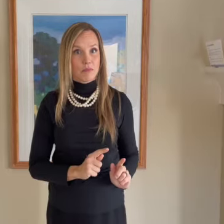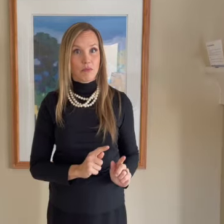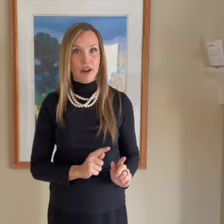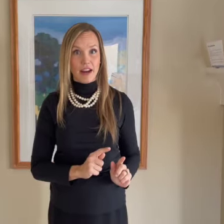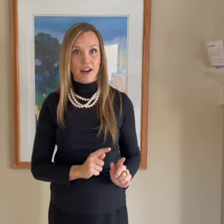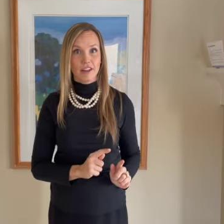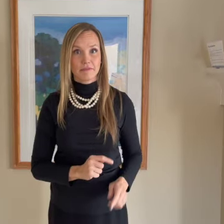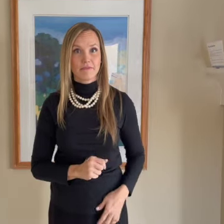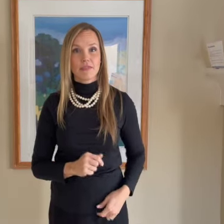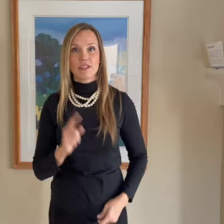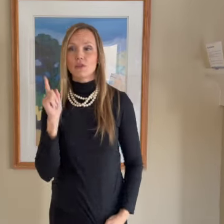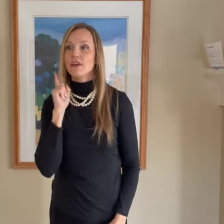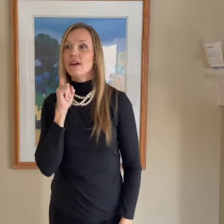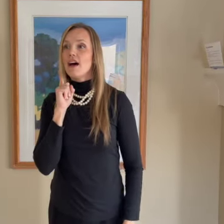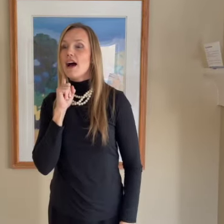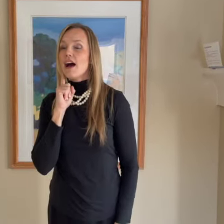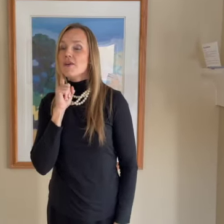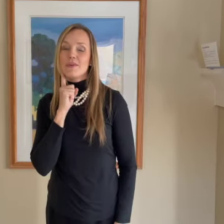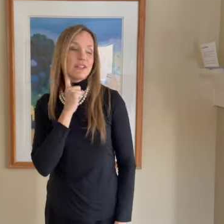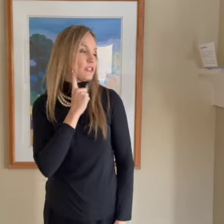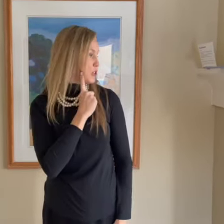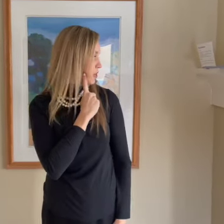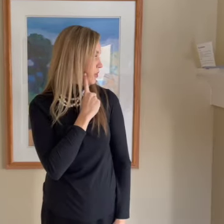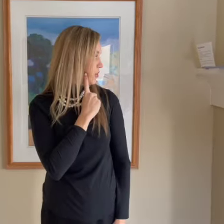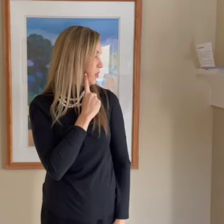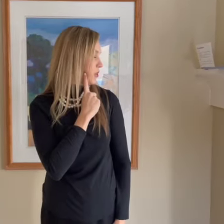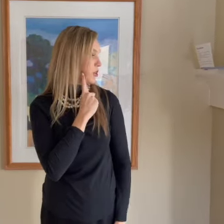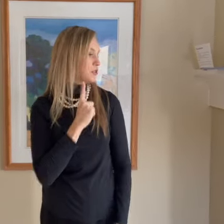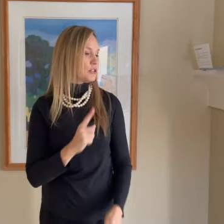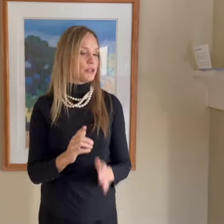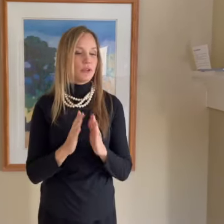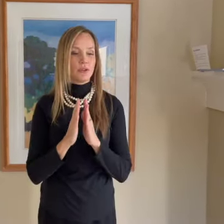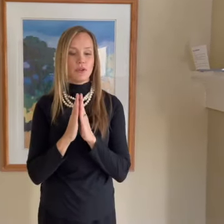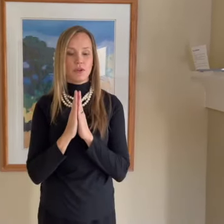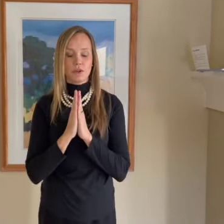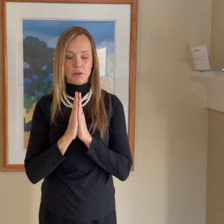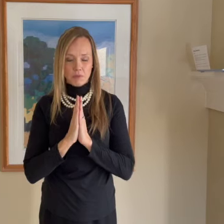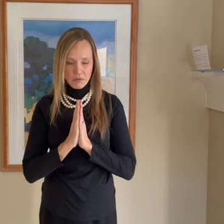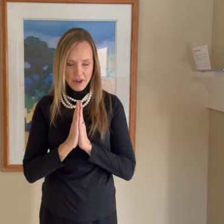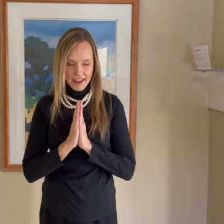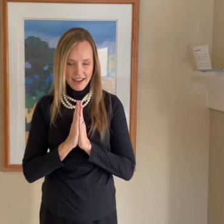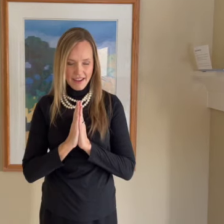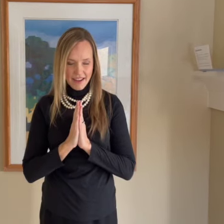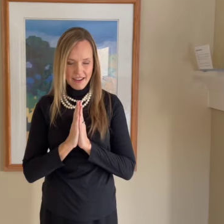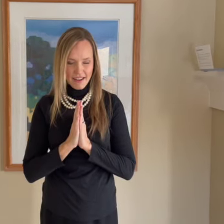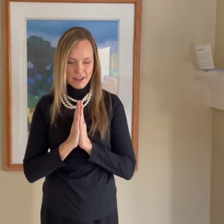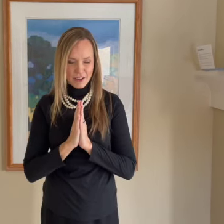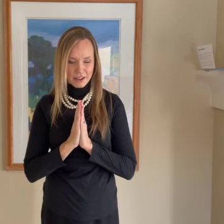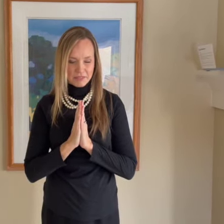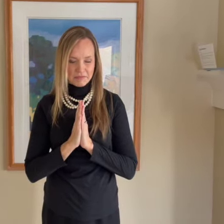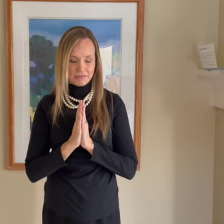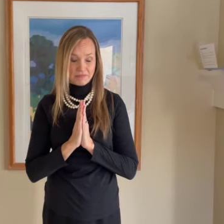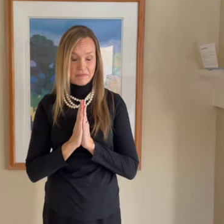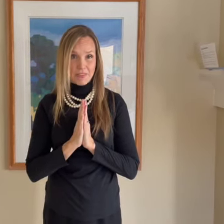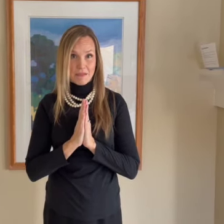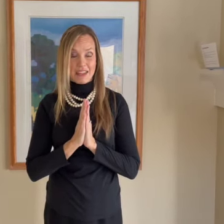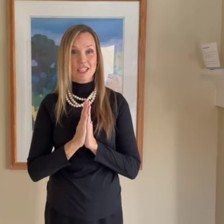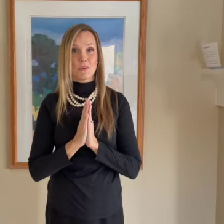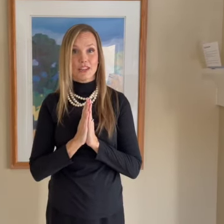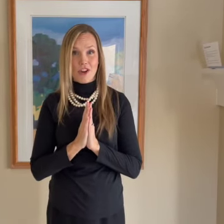prayer. So, I will turn to prayer, because we know